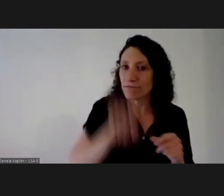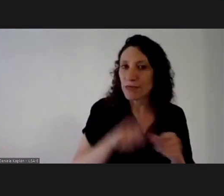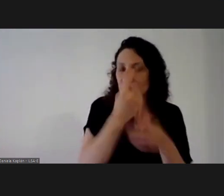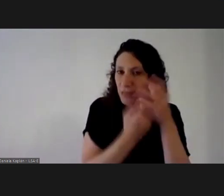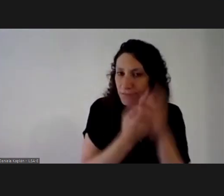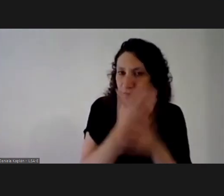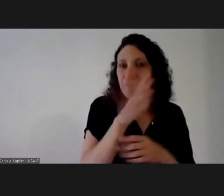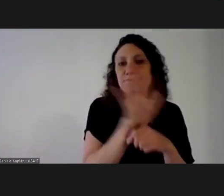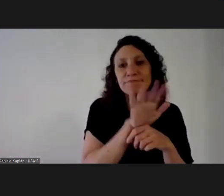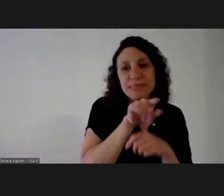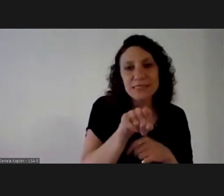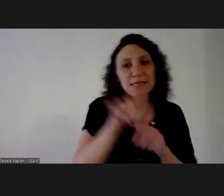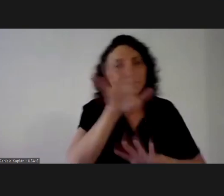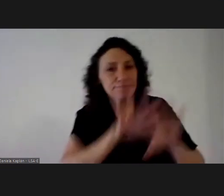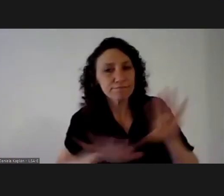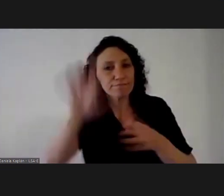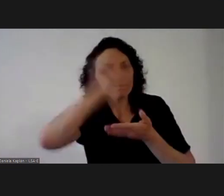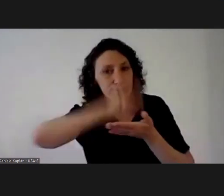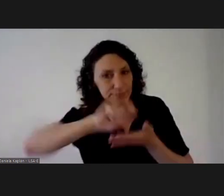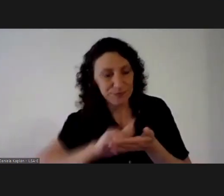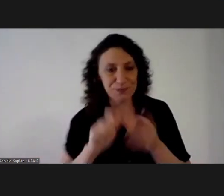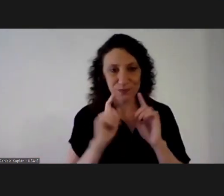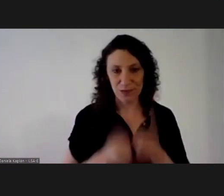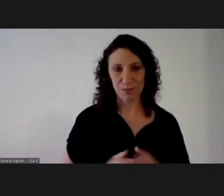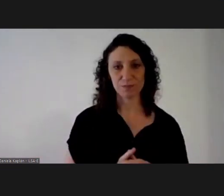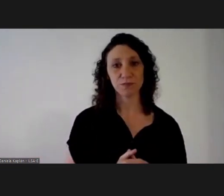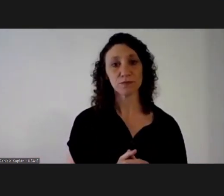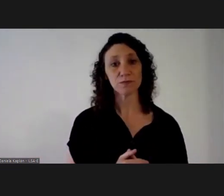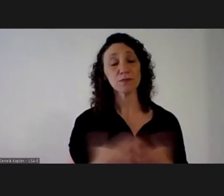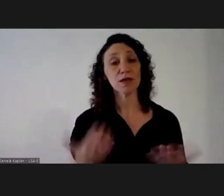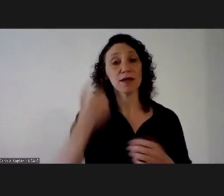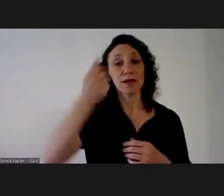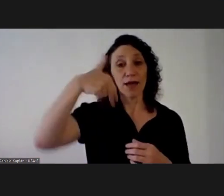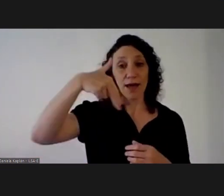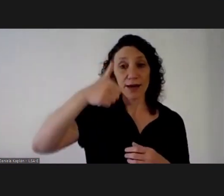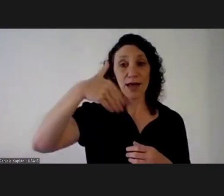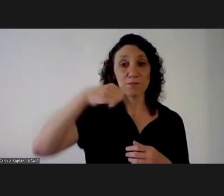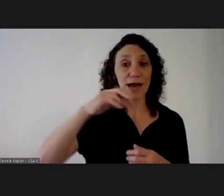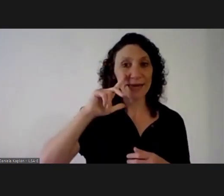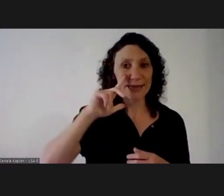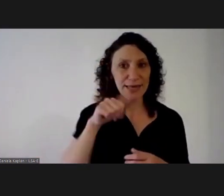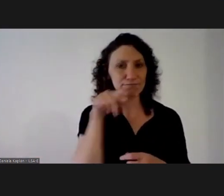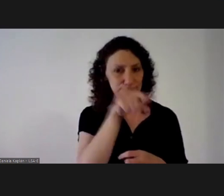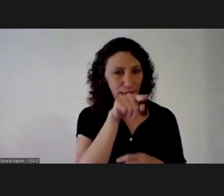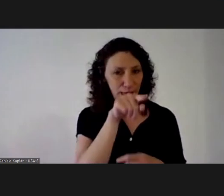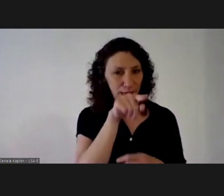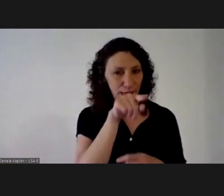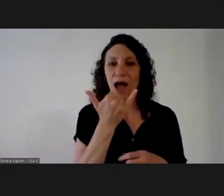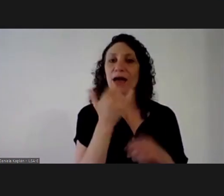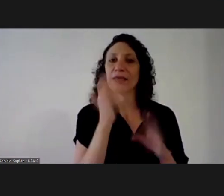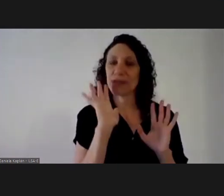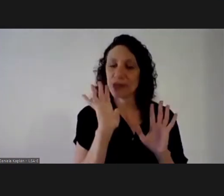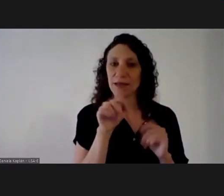filmmakers um film critics etc for anna maria we have also